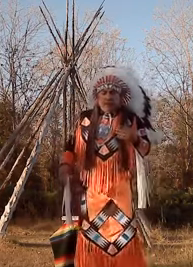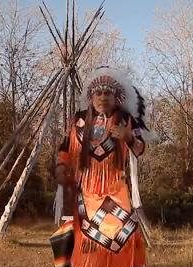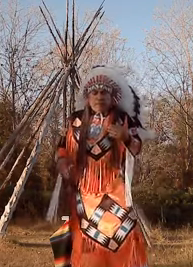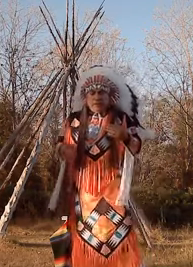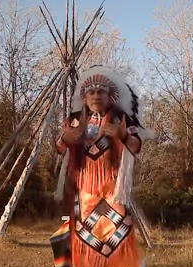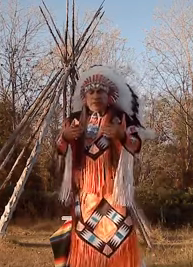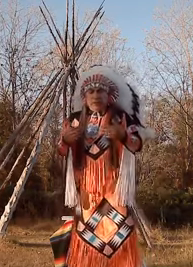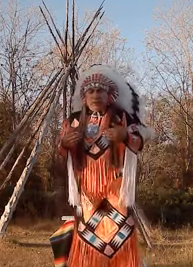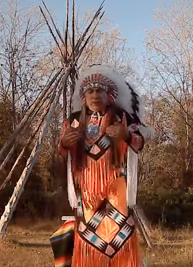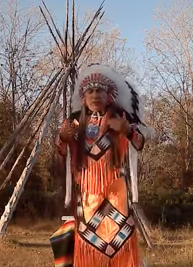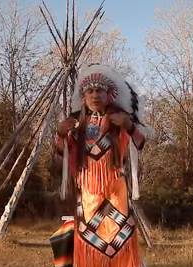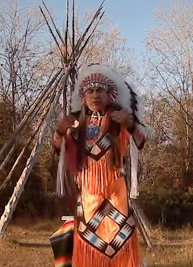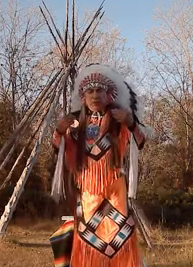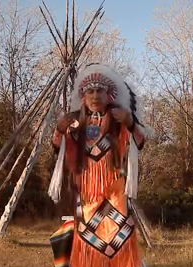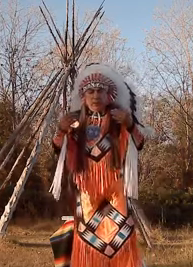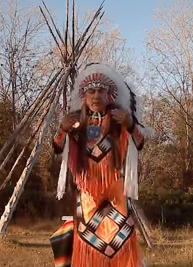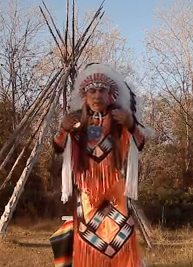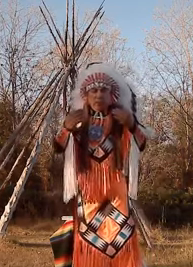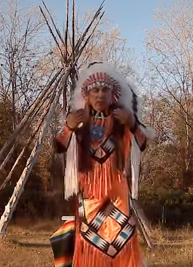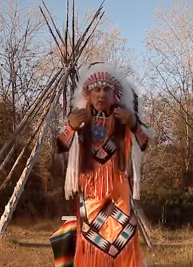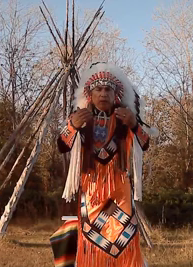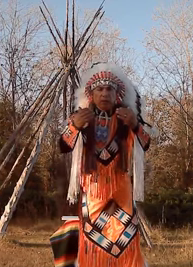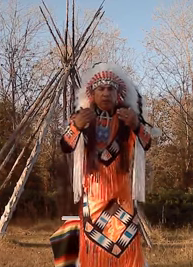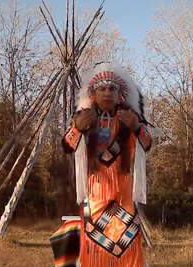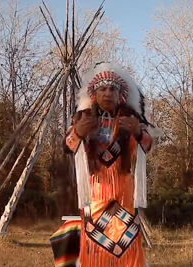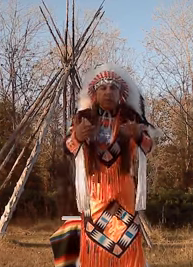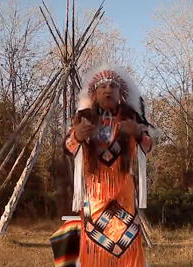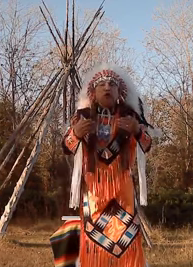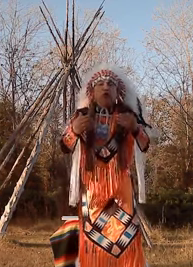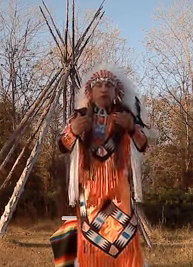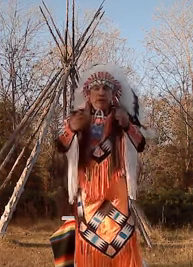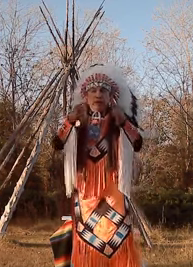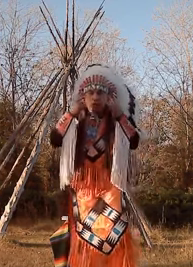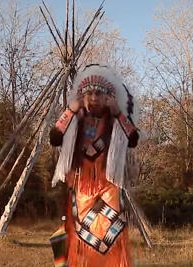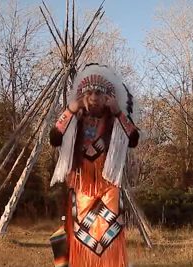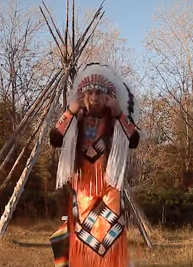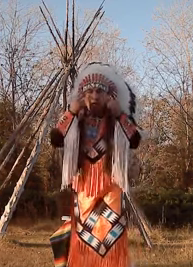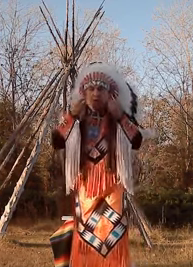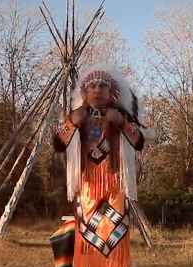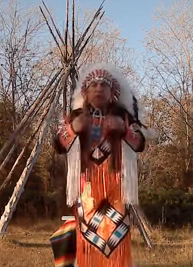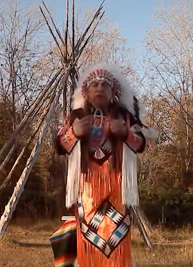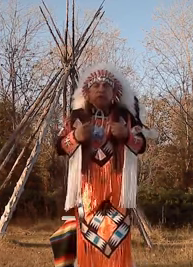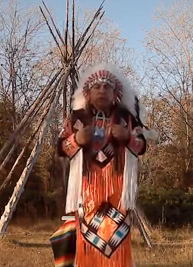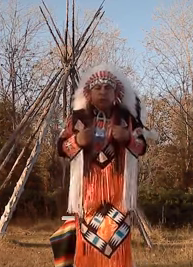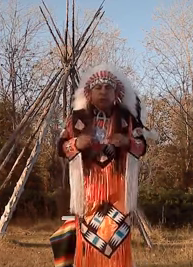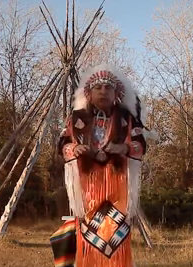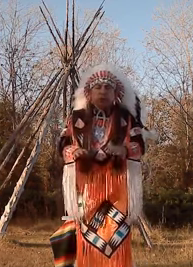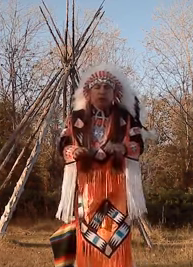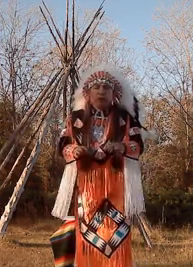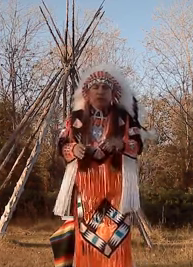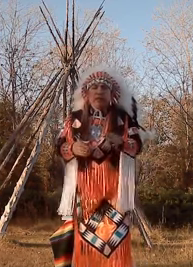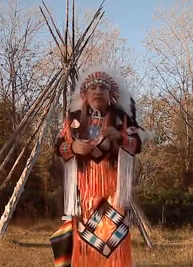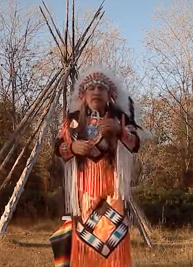and so you know you got to be alert watch expressions watch your hands